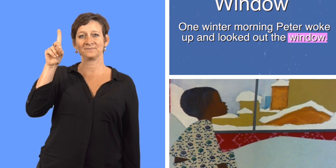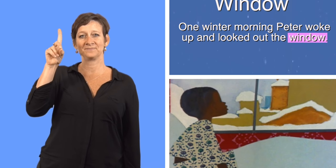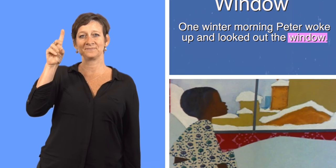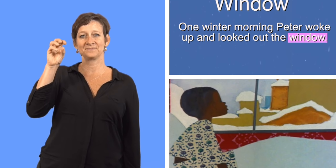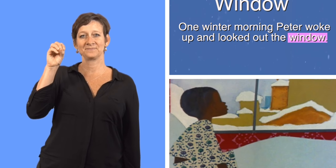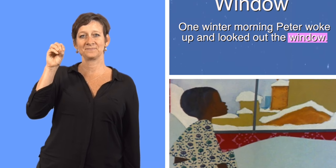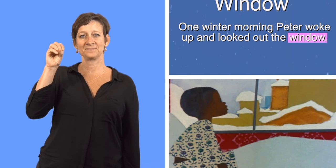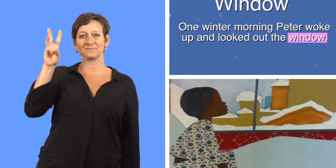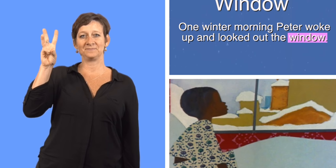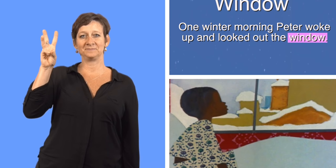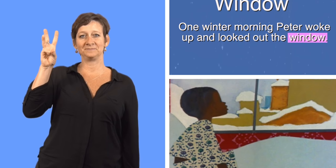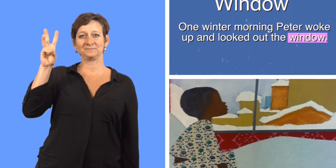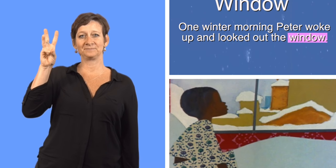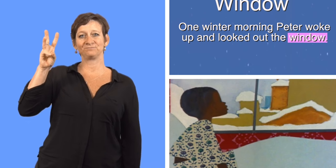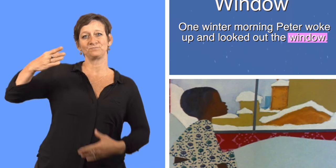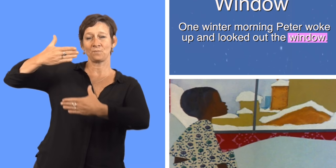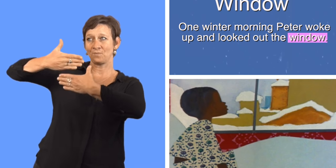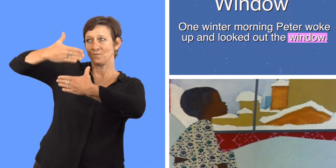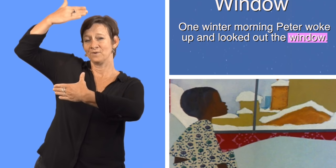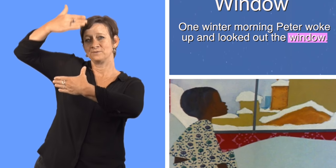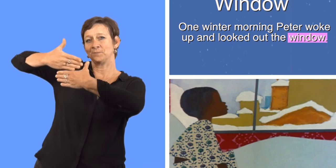Window, window